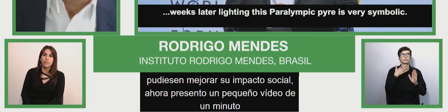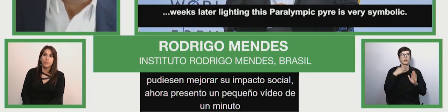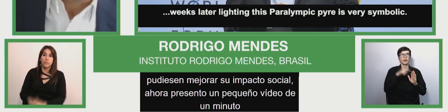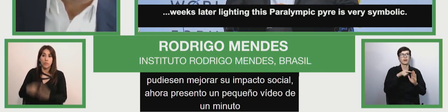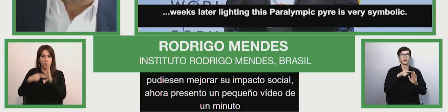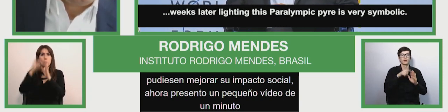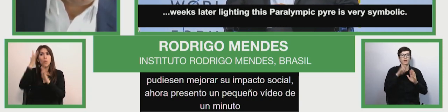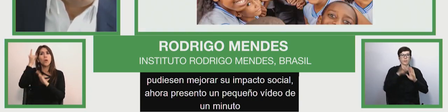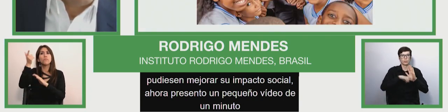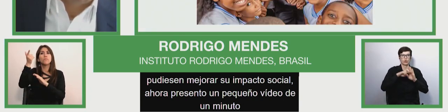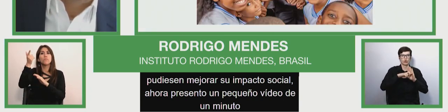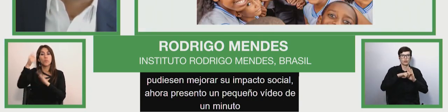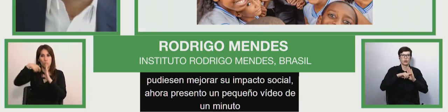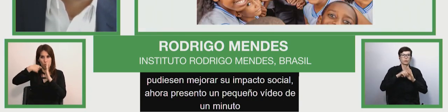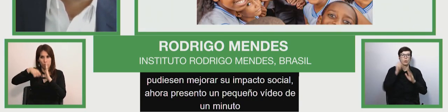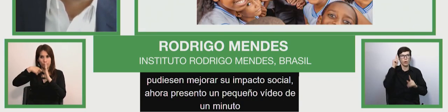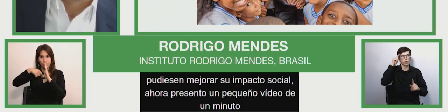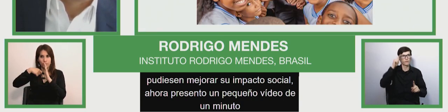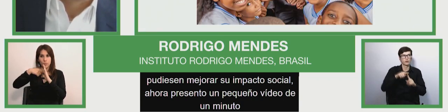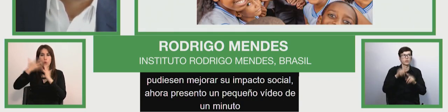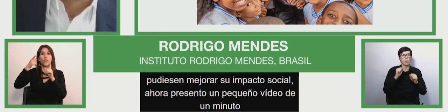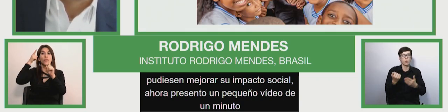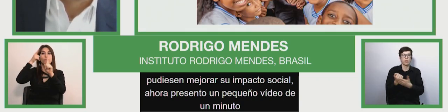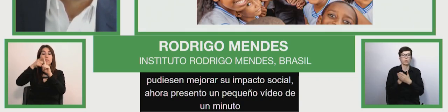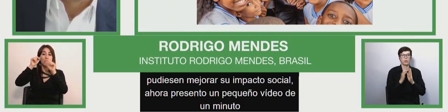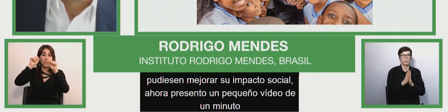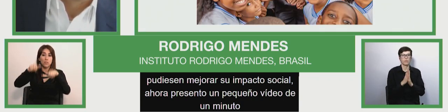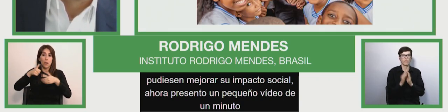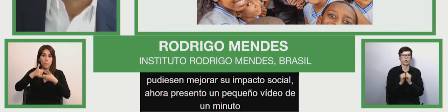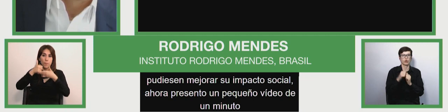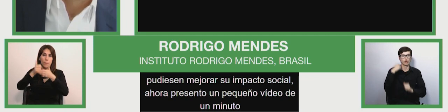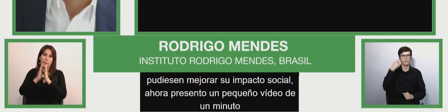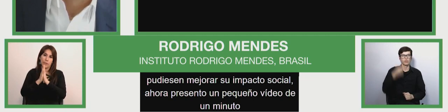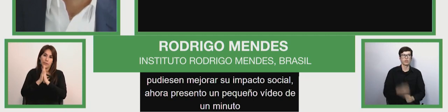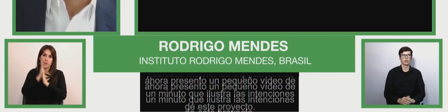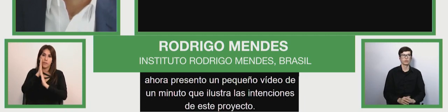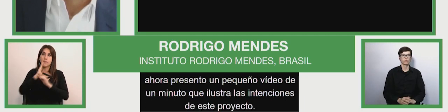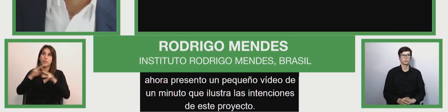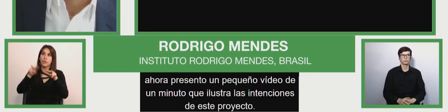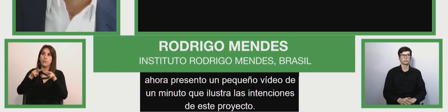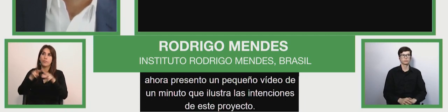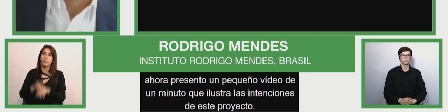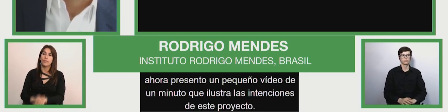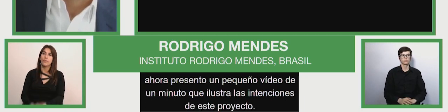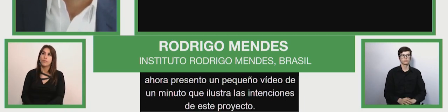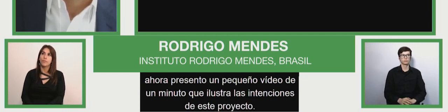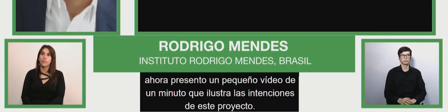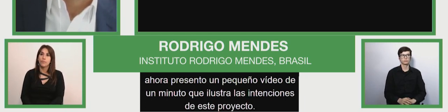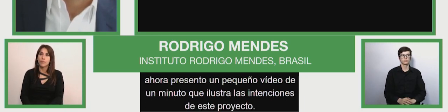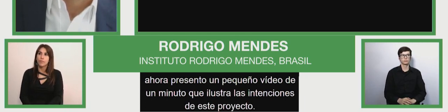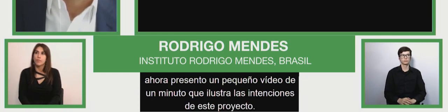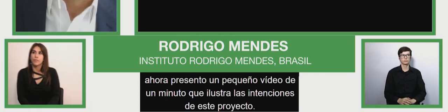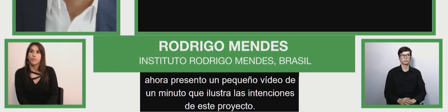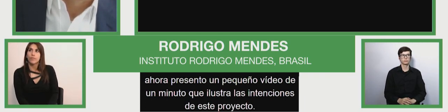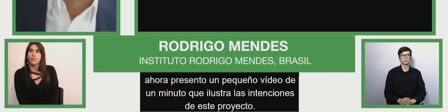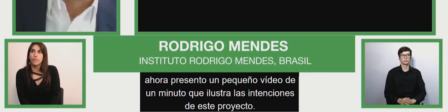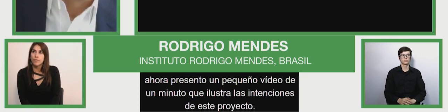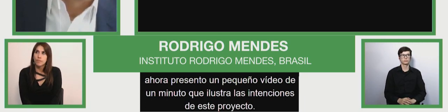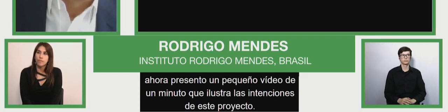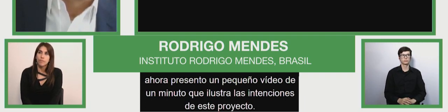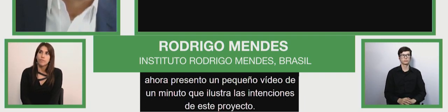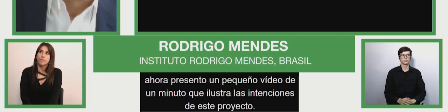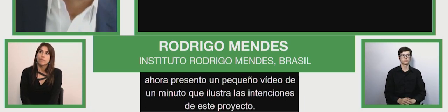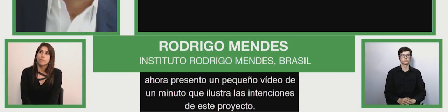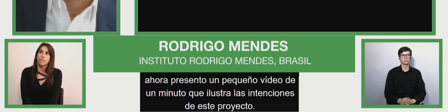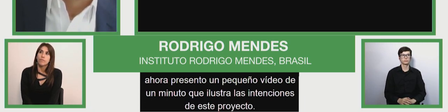that illustrates what this project intends. If you could help me on that, please.